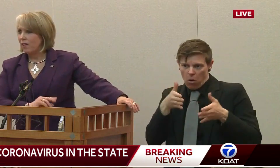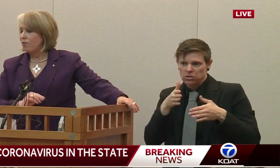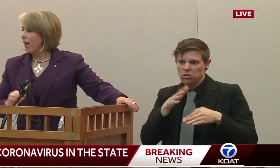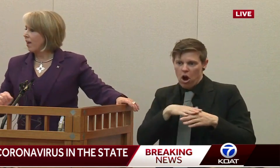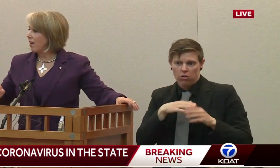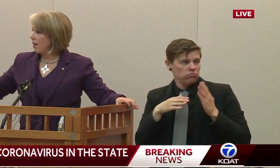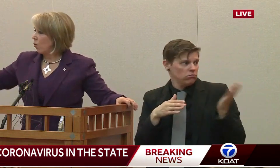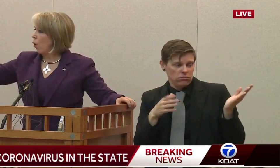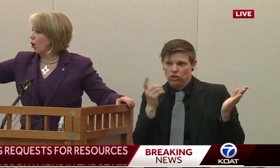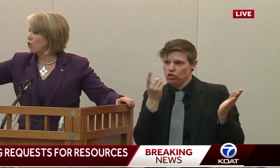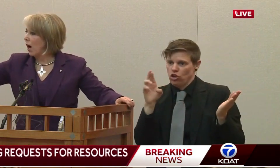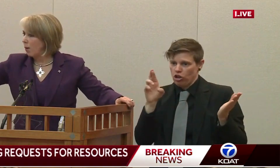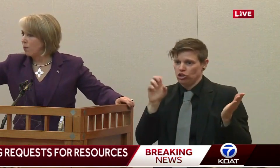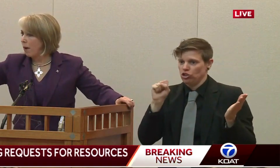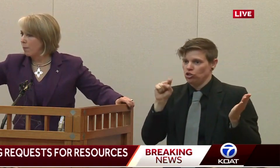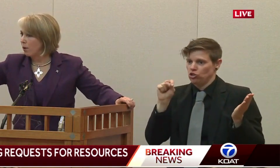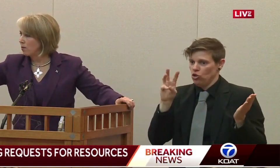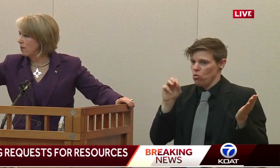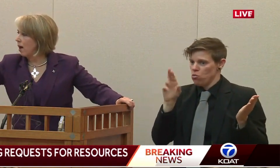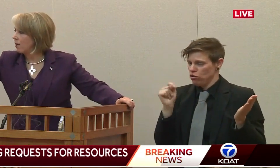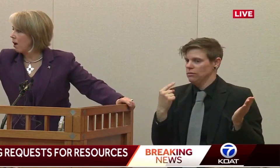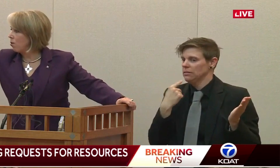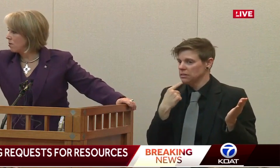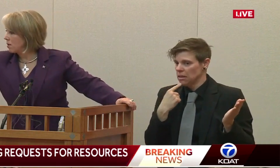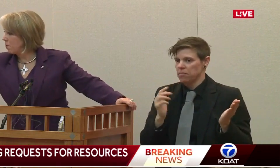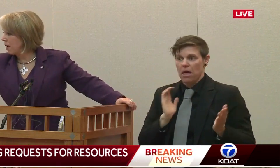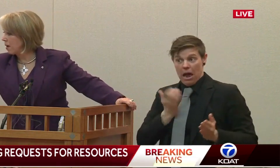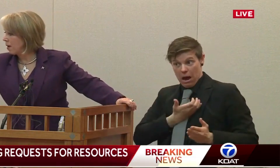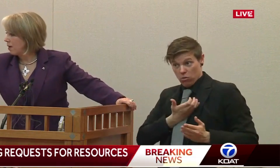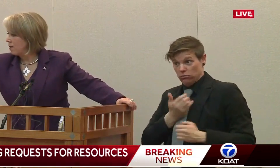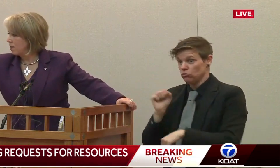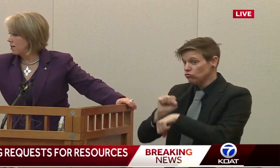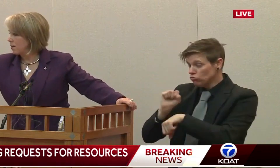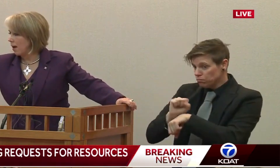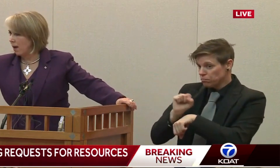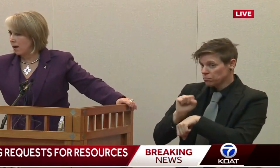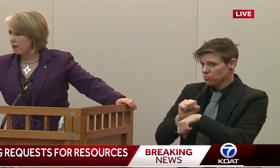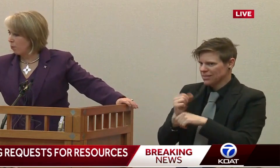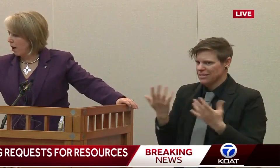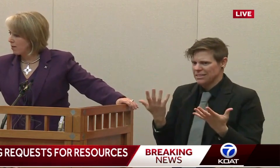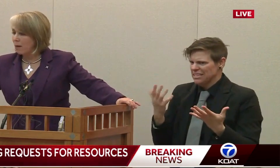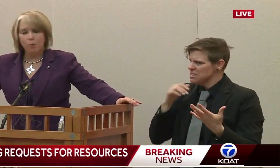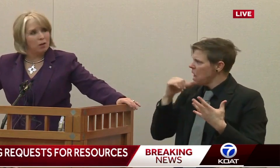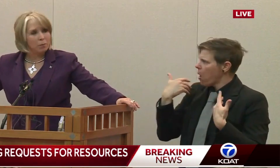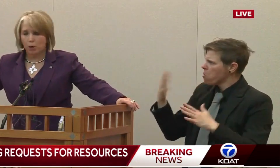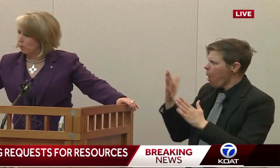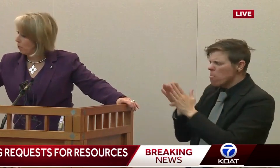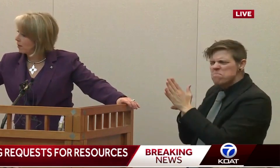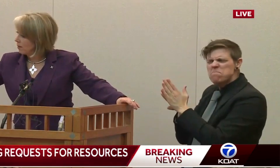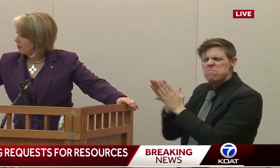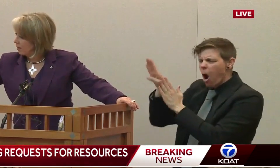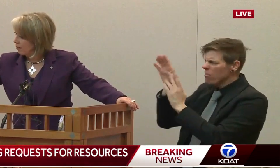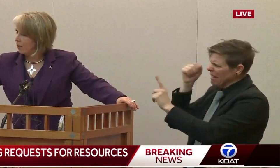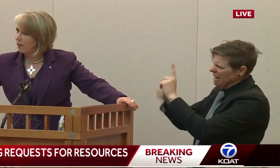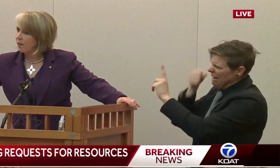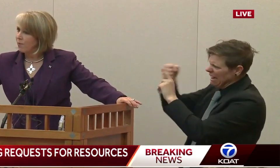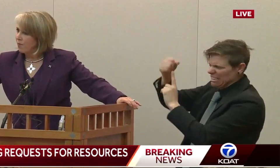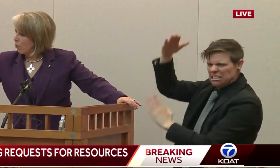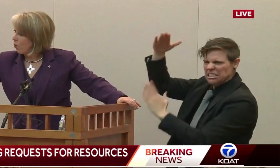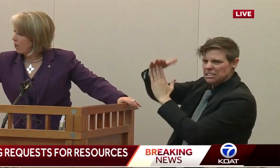said, that our job remembers to not go to the pink, stay to the brown. Is that brown or purple? But